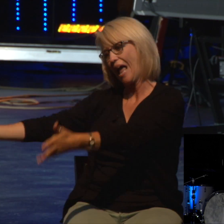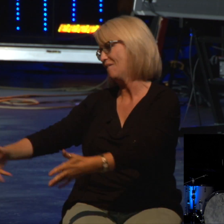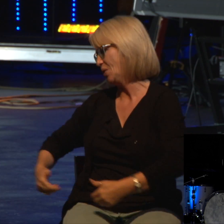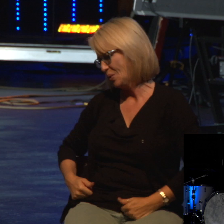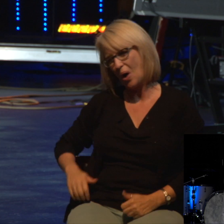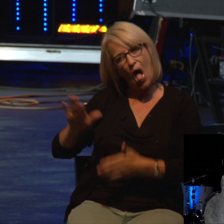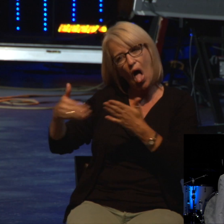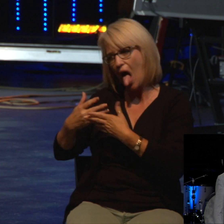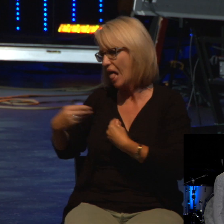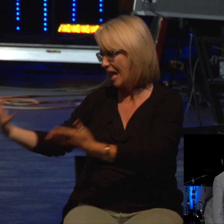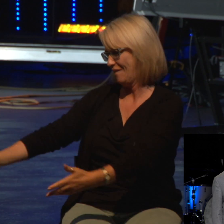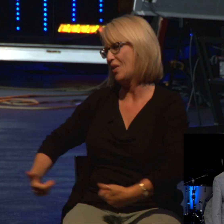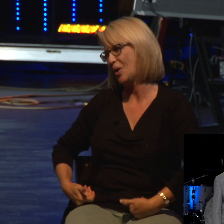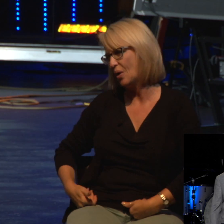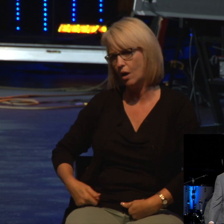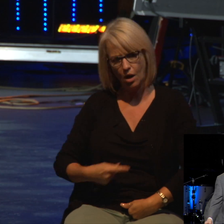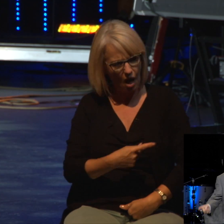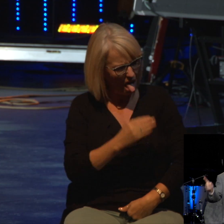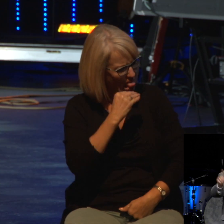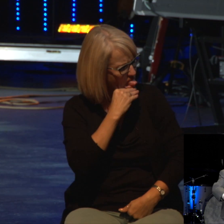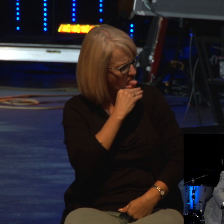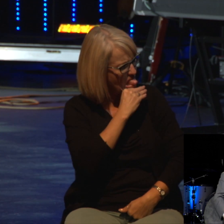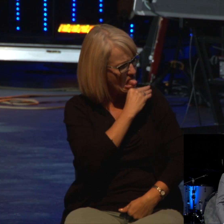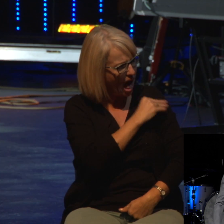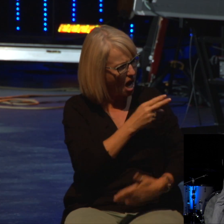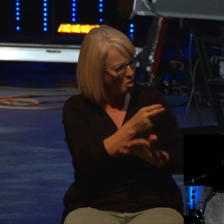Peter said why are you trying to lie to the Holy Spirit? He dropped over dead.